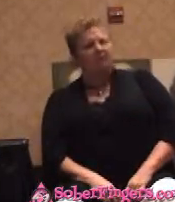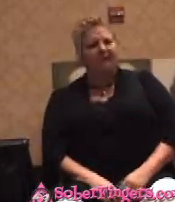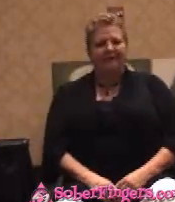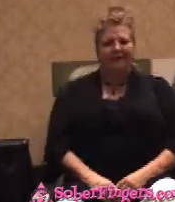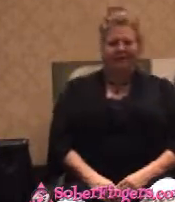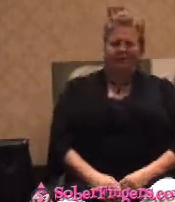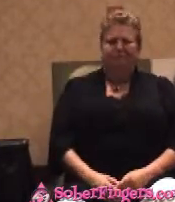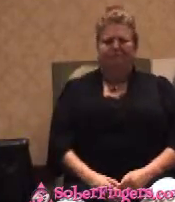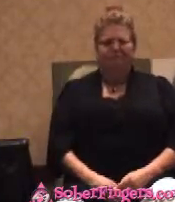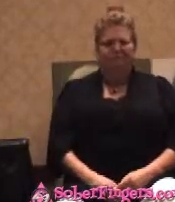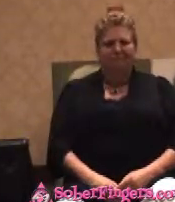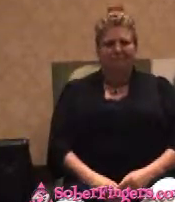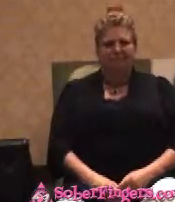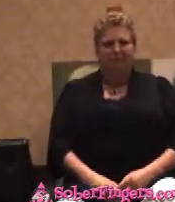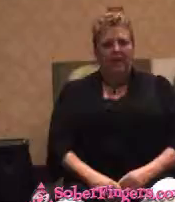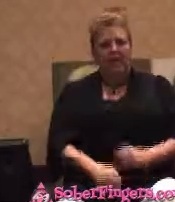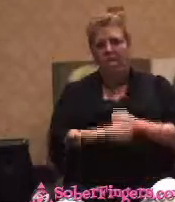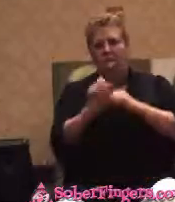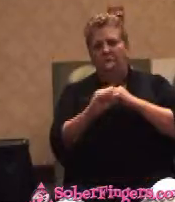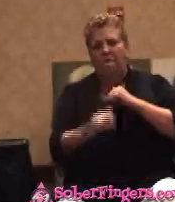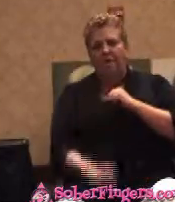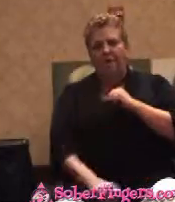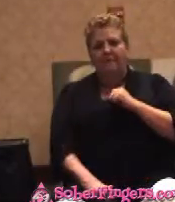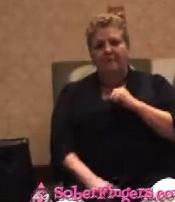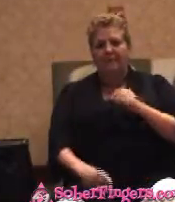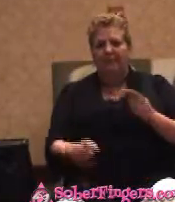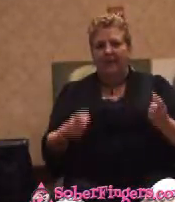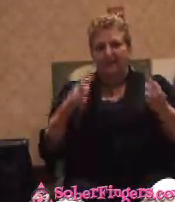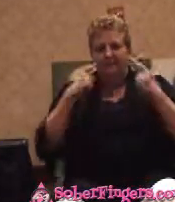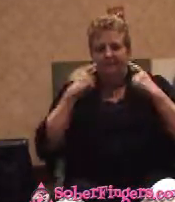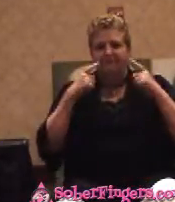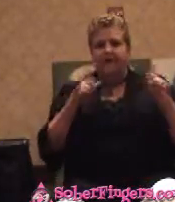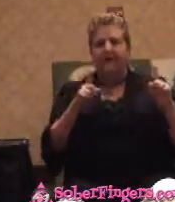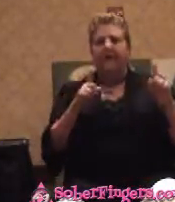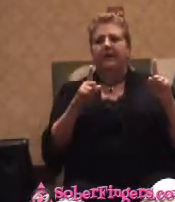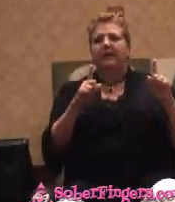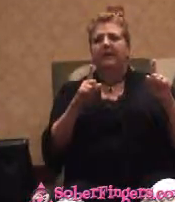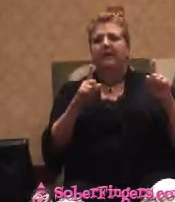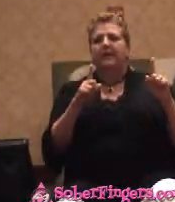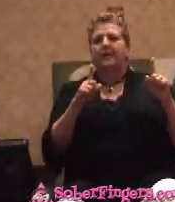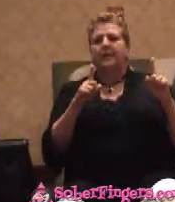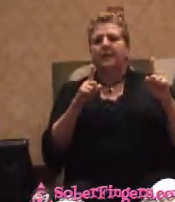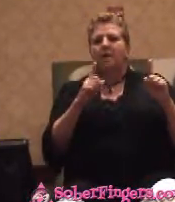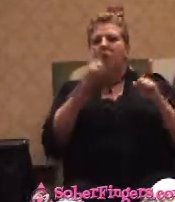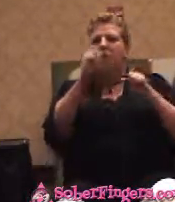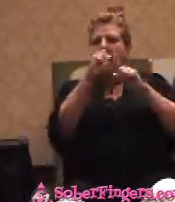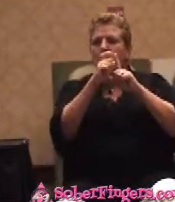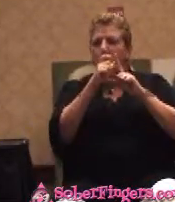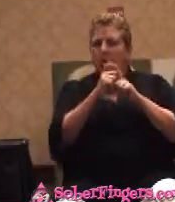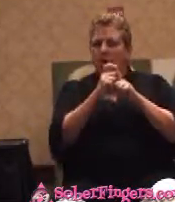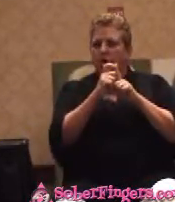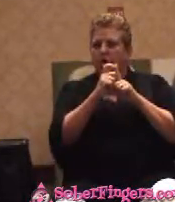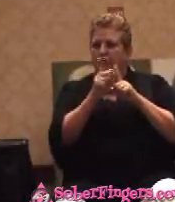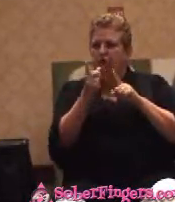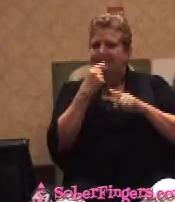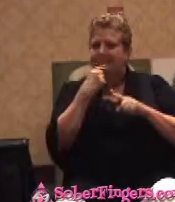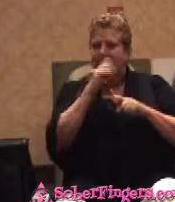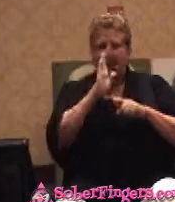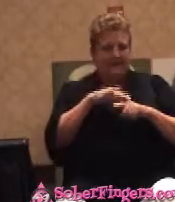We go on from there. finally I get this word. This word comes out of her that I've never heard in my life. Al